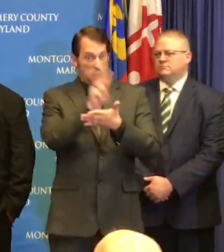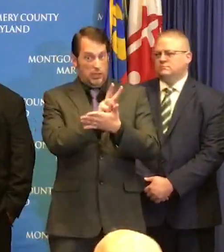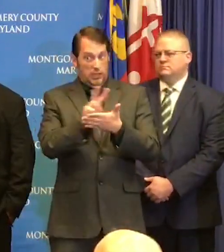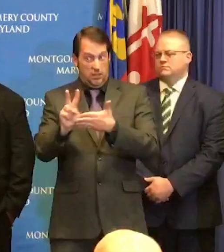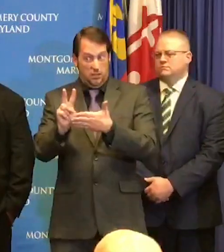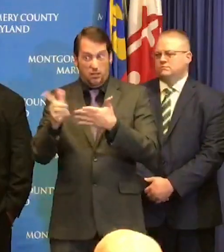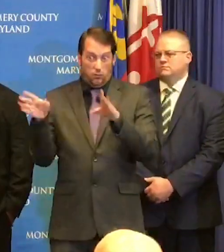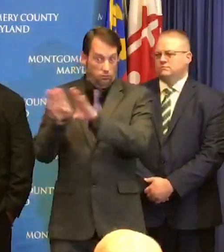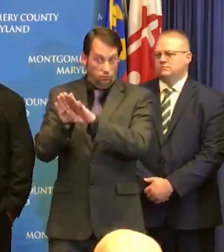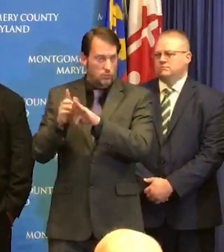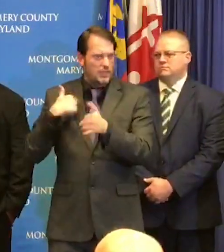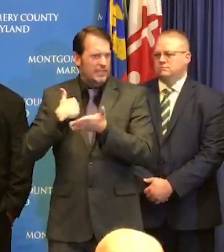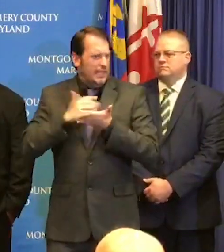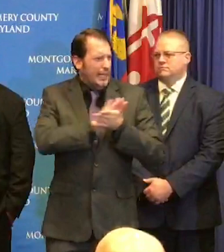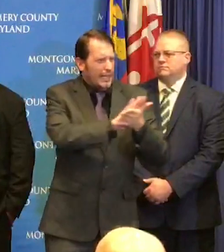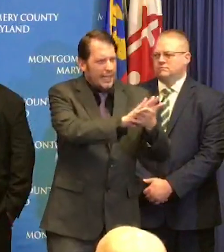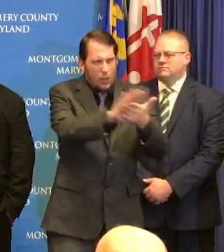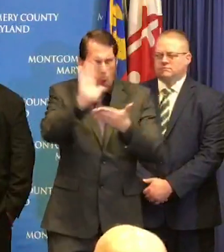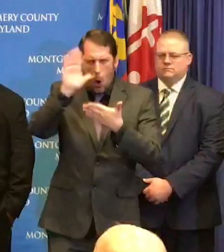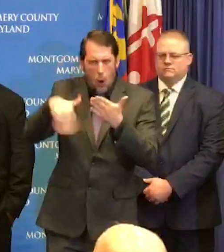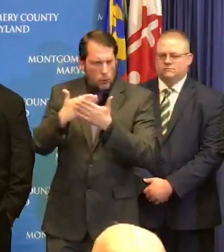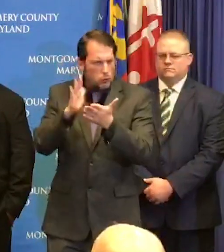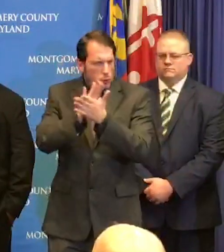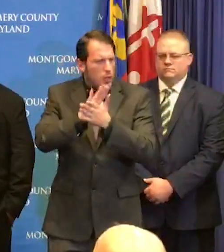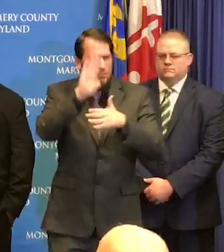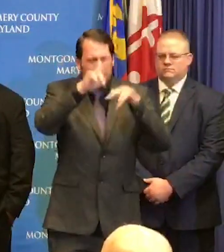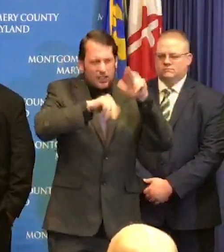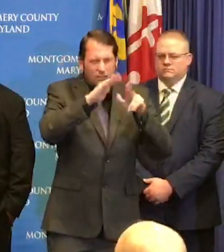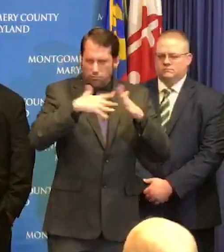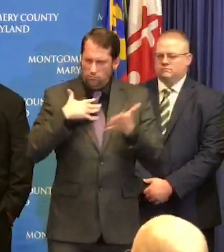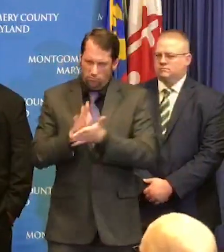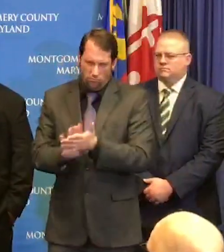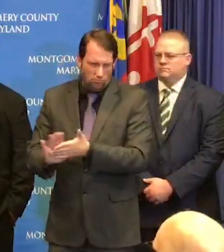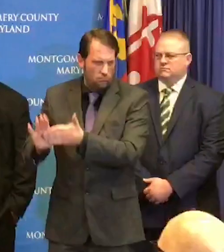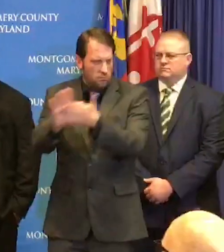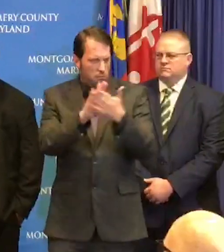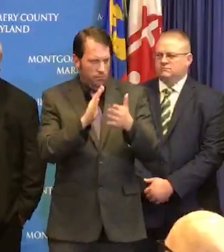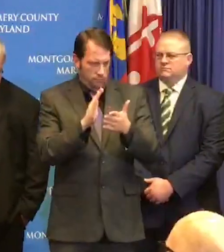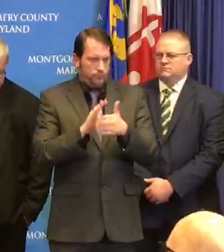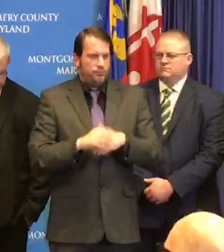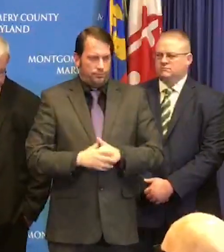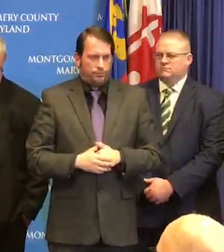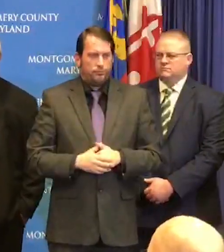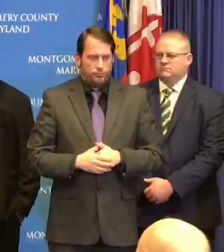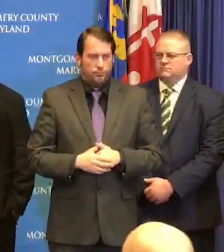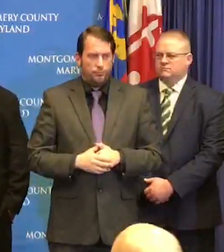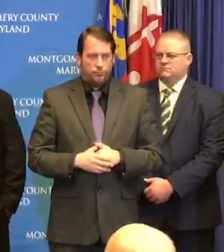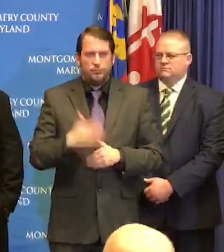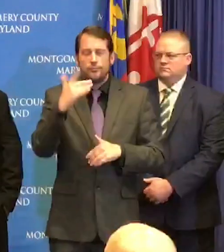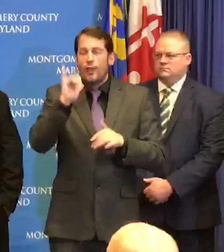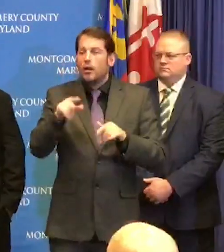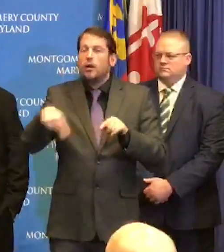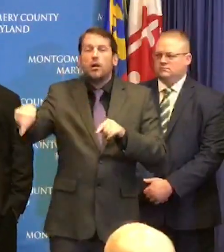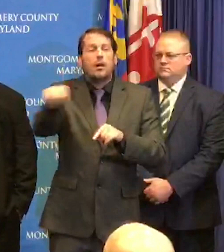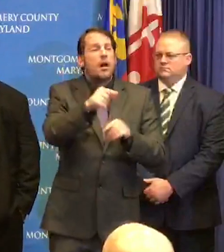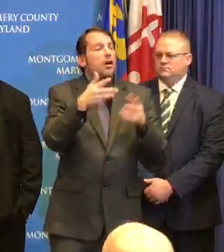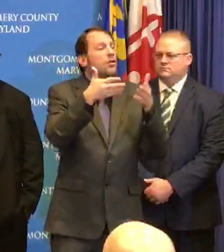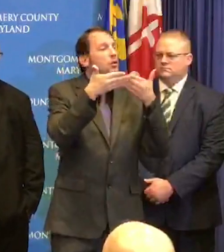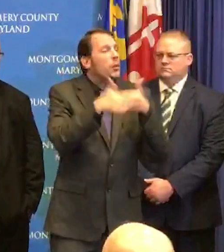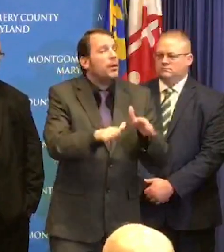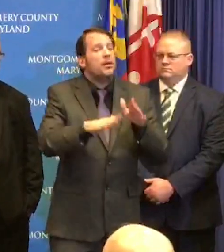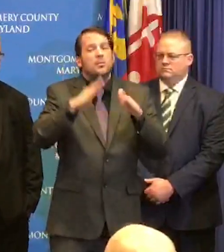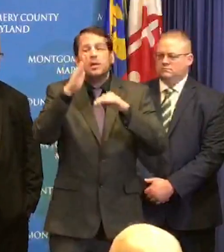so that one we are disinfecting and cleaning the areas in which our students have used and preparing those areas for their return after March